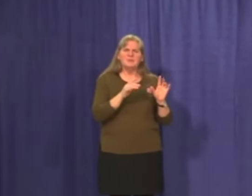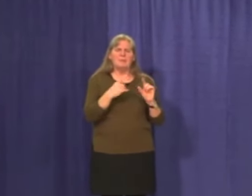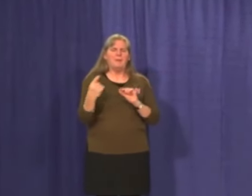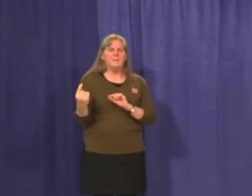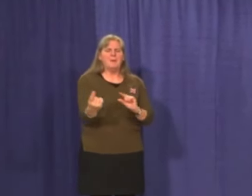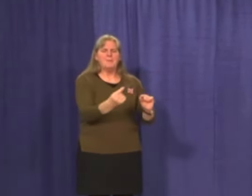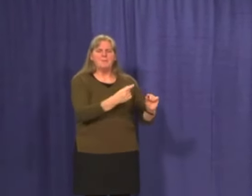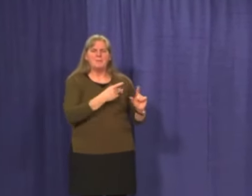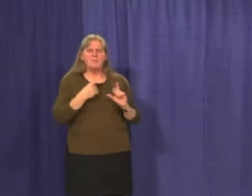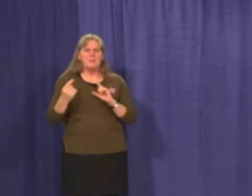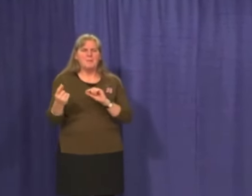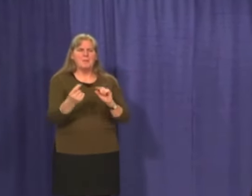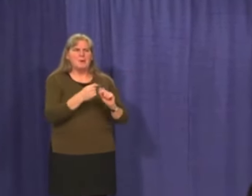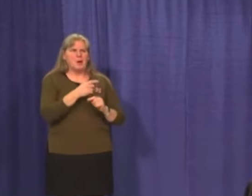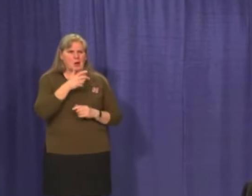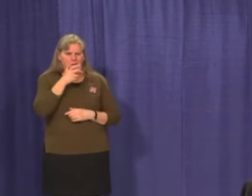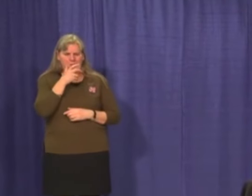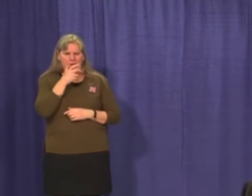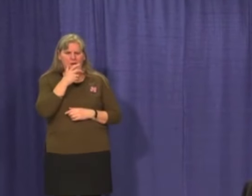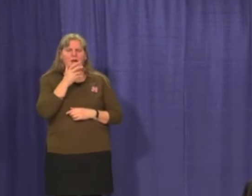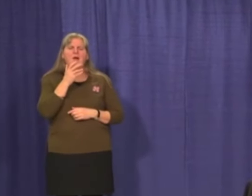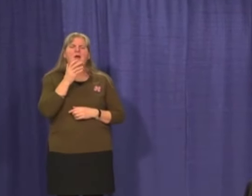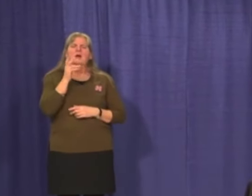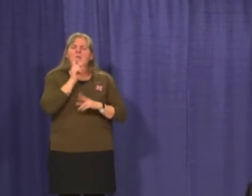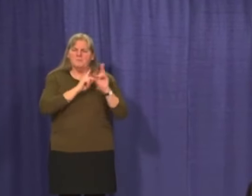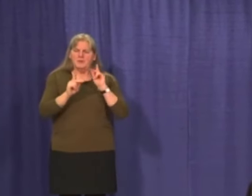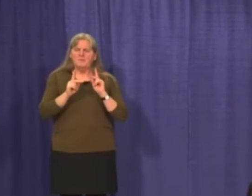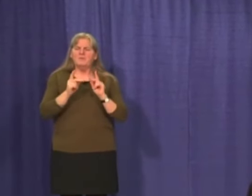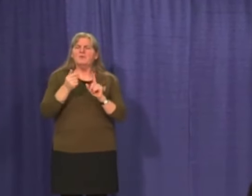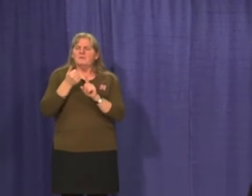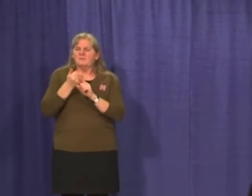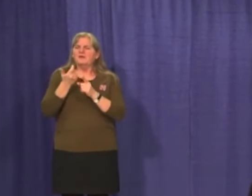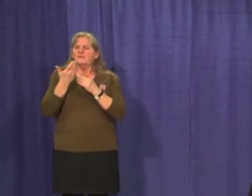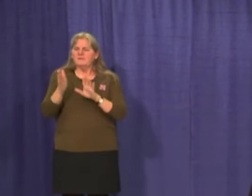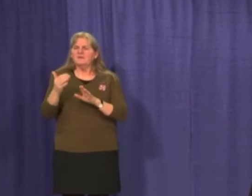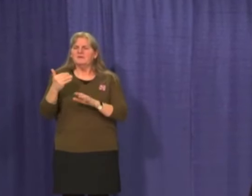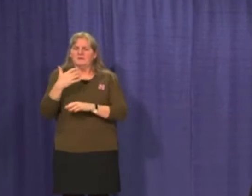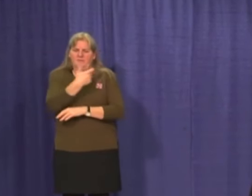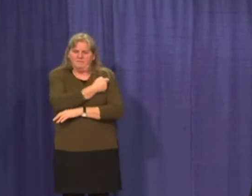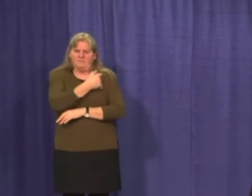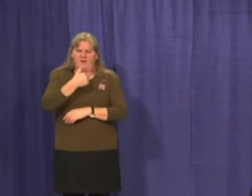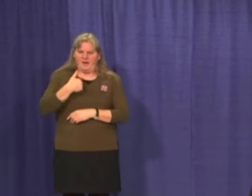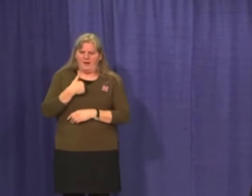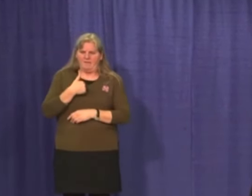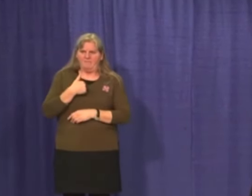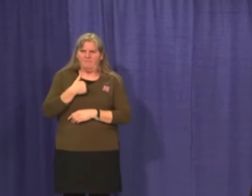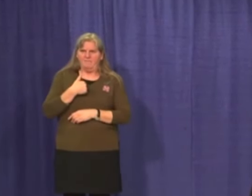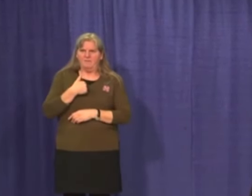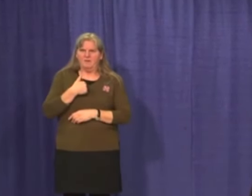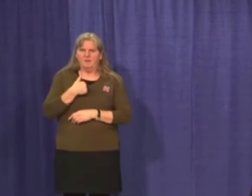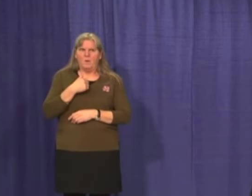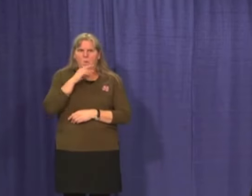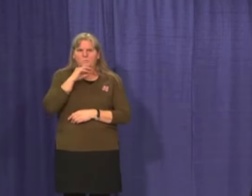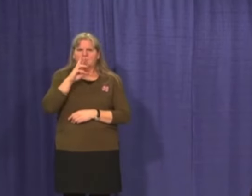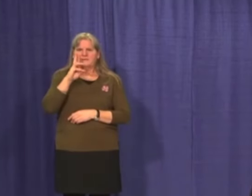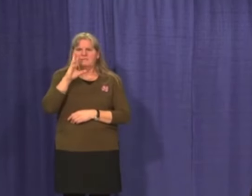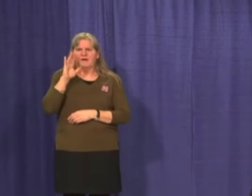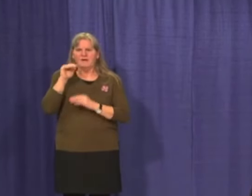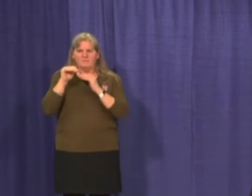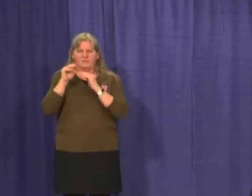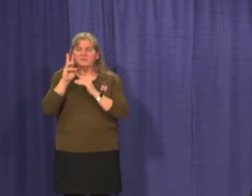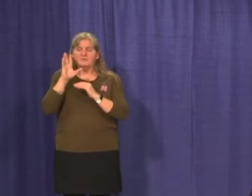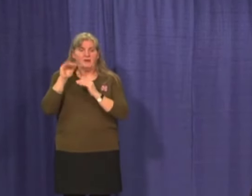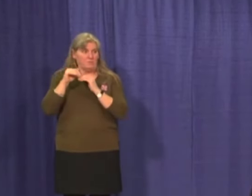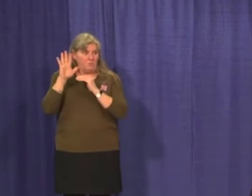floating in the community. When it comes to the people who have been vaccinated so far in Whitehorse, I have, you know, it's open to age 65 plus now,